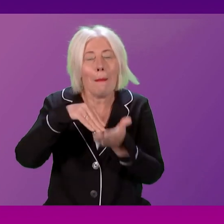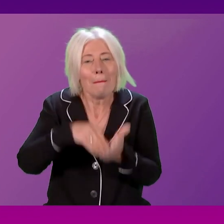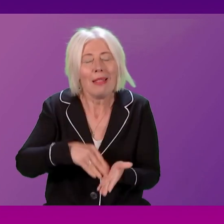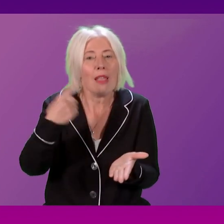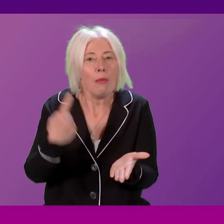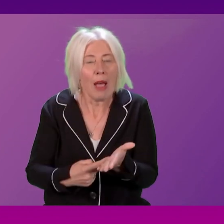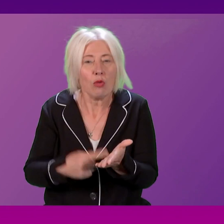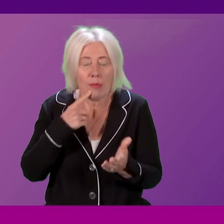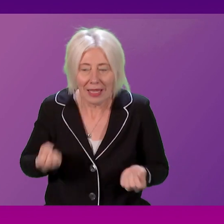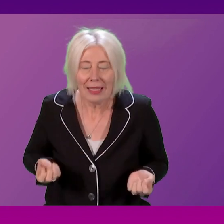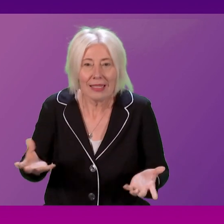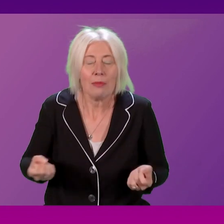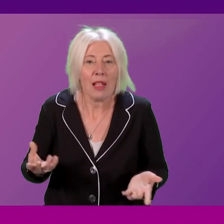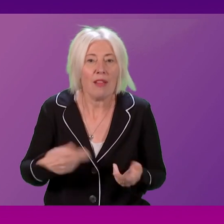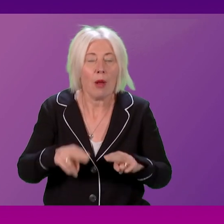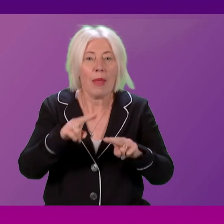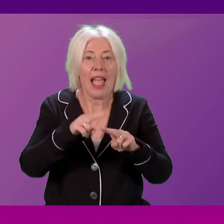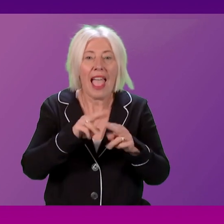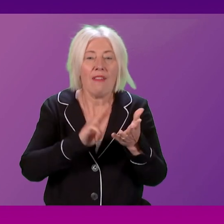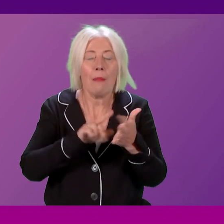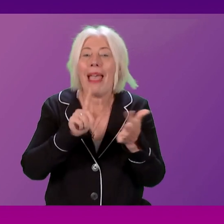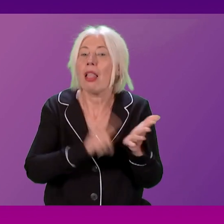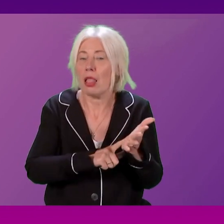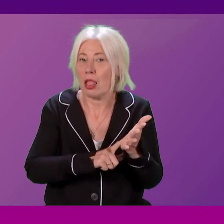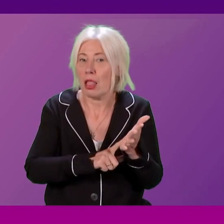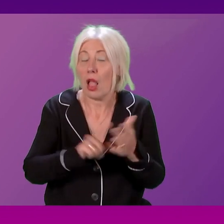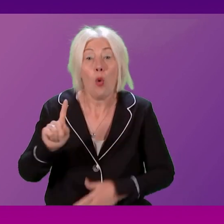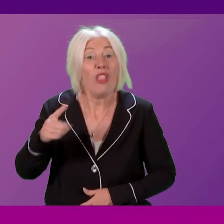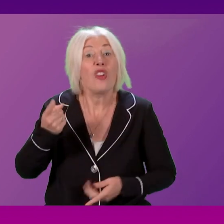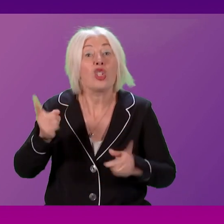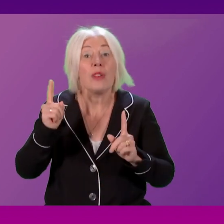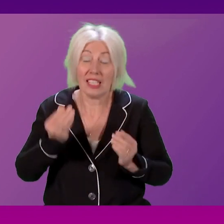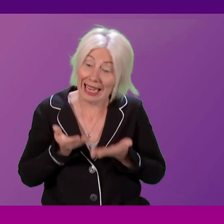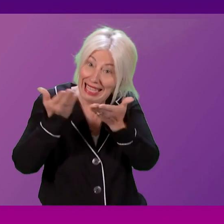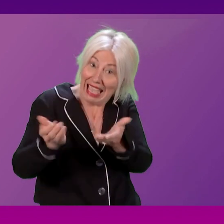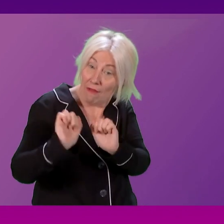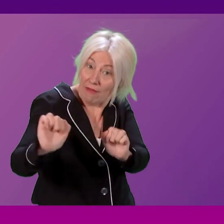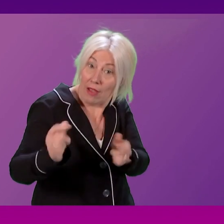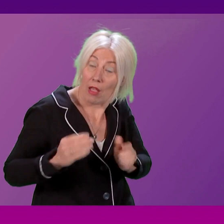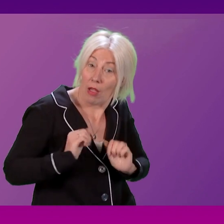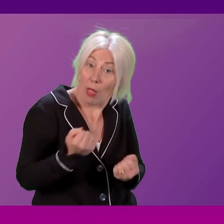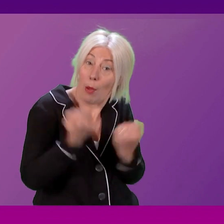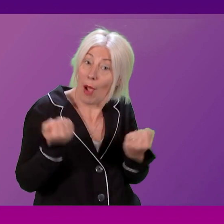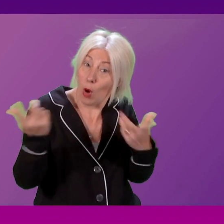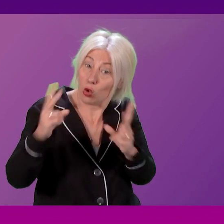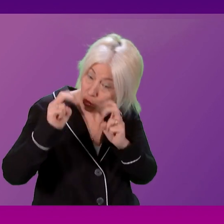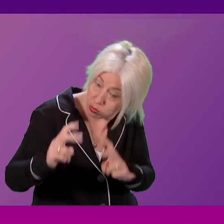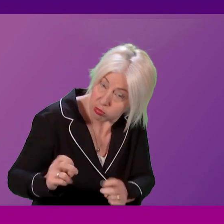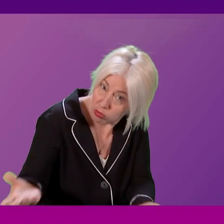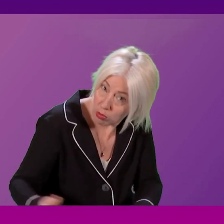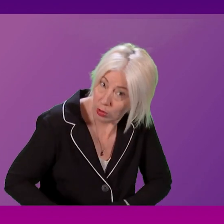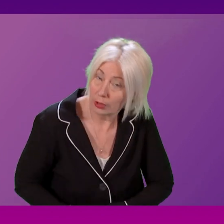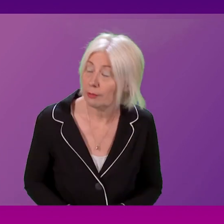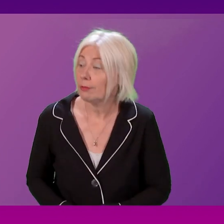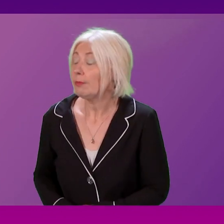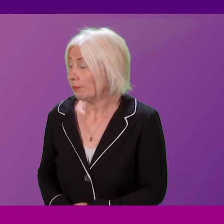money that was spent by EFML. Will the First Minister grant those powers? The Minister. The